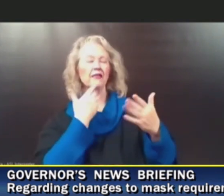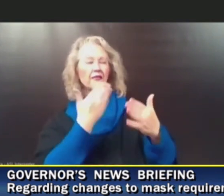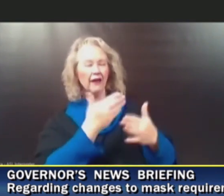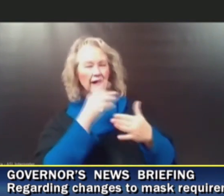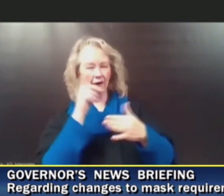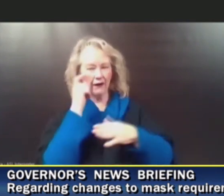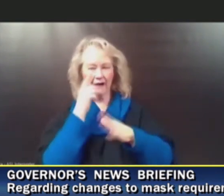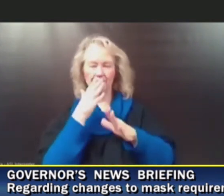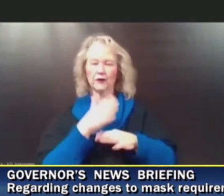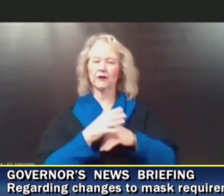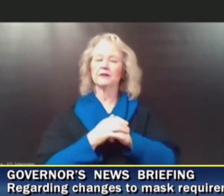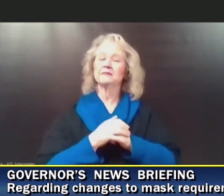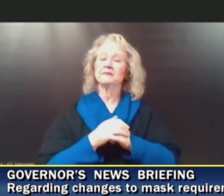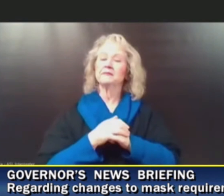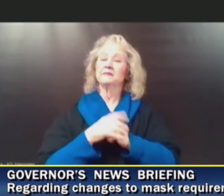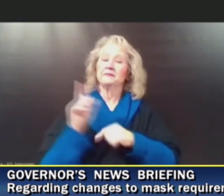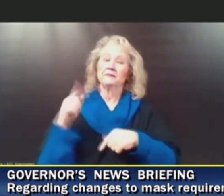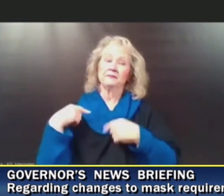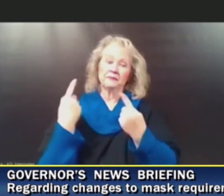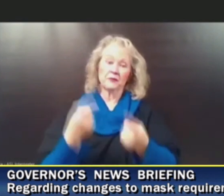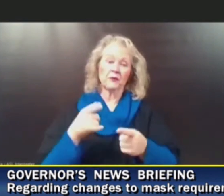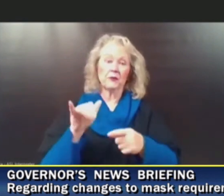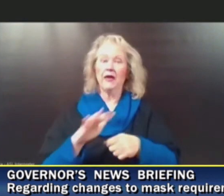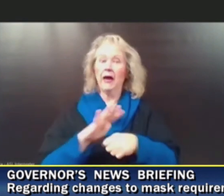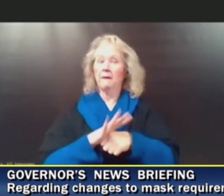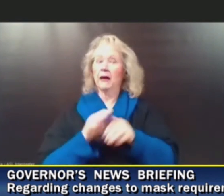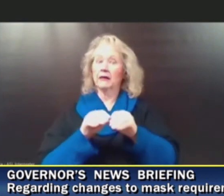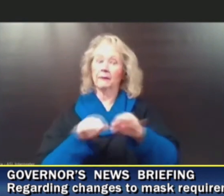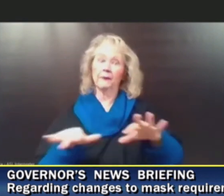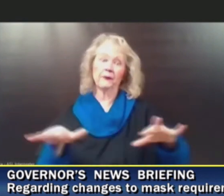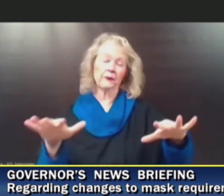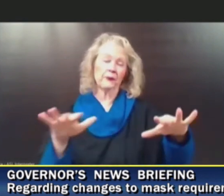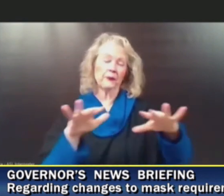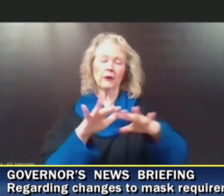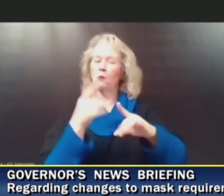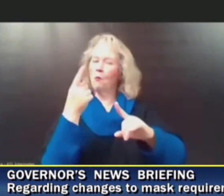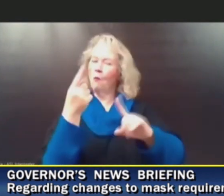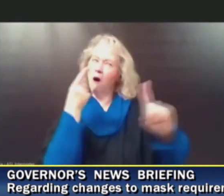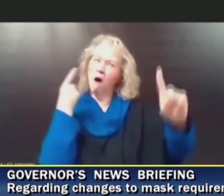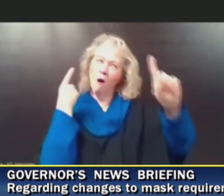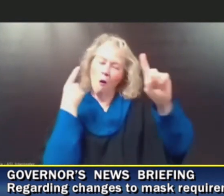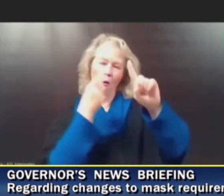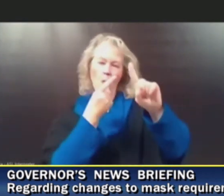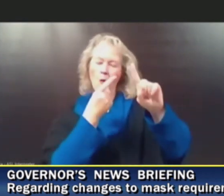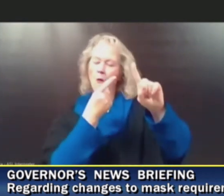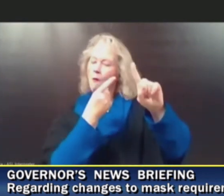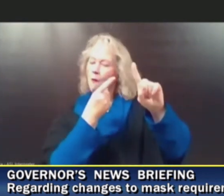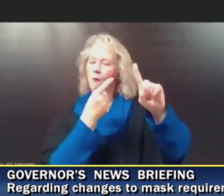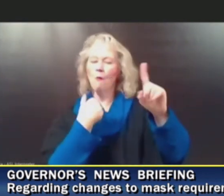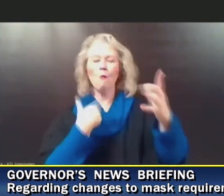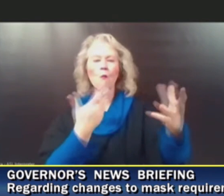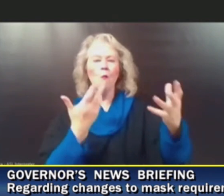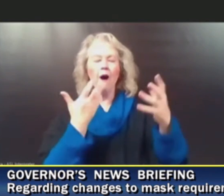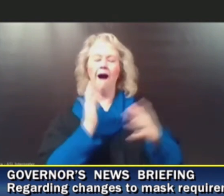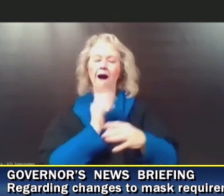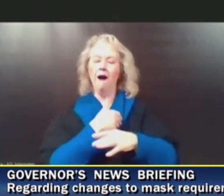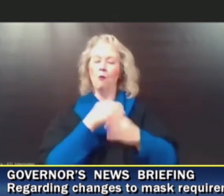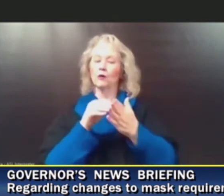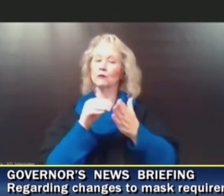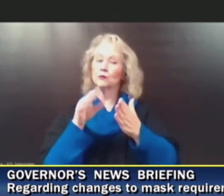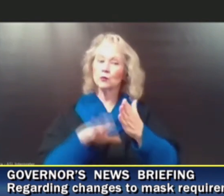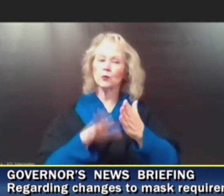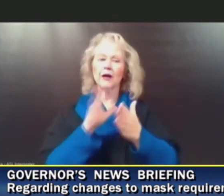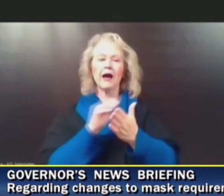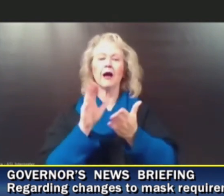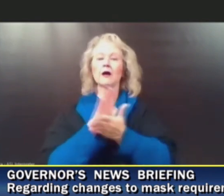And, you know, throughout this pandemic, we have had one goal in mind, as the governor mentioned, keeping our students and our